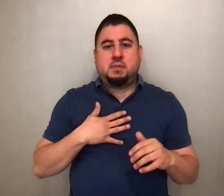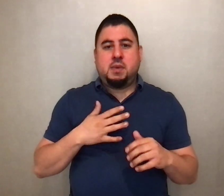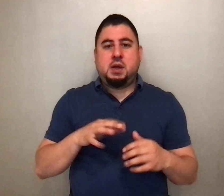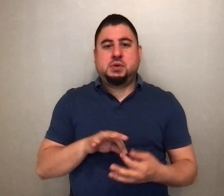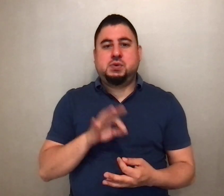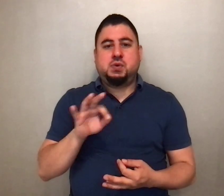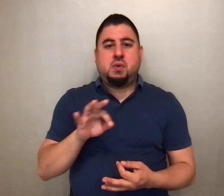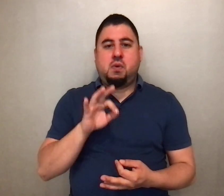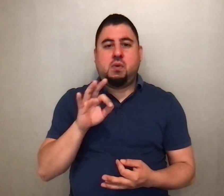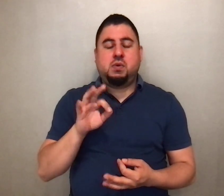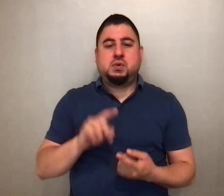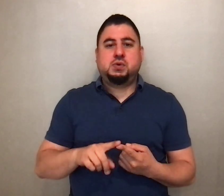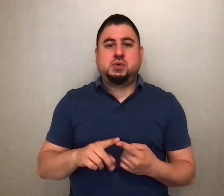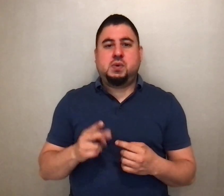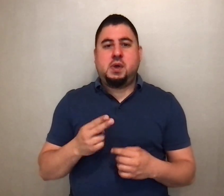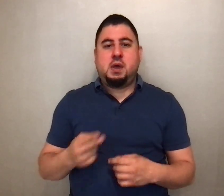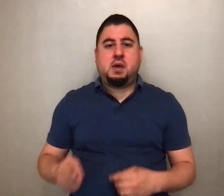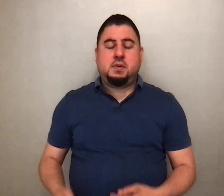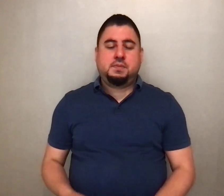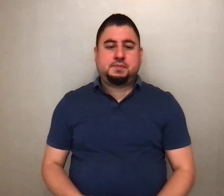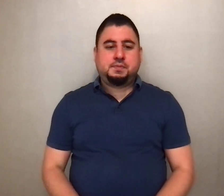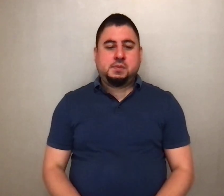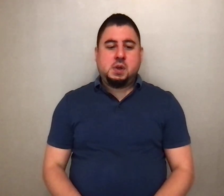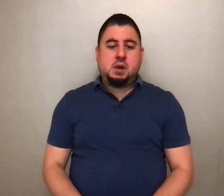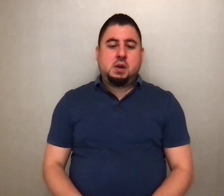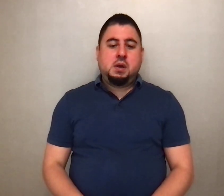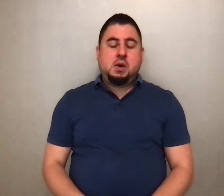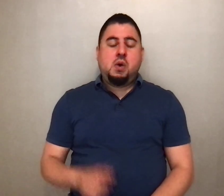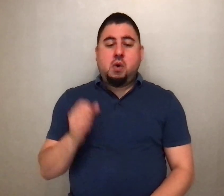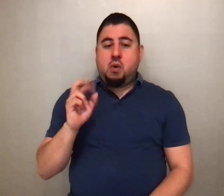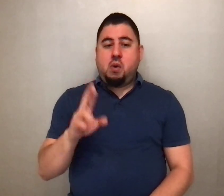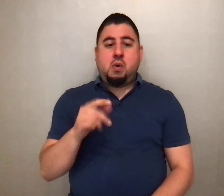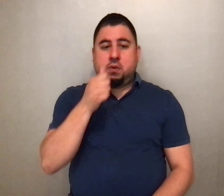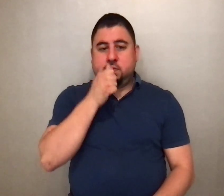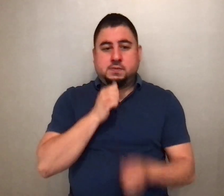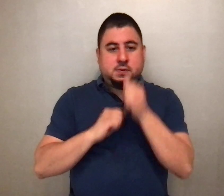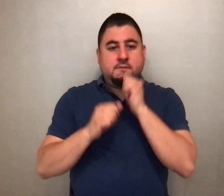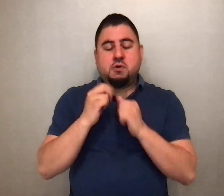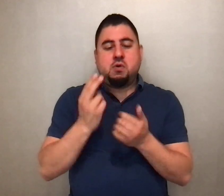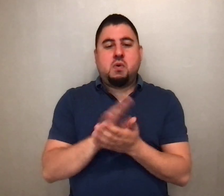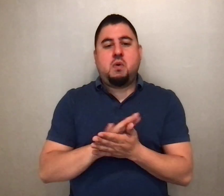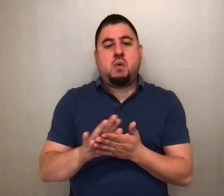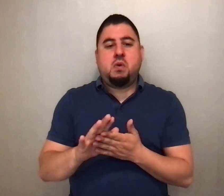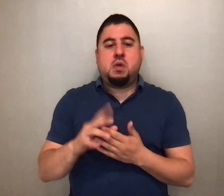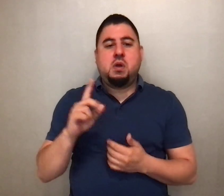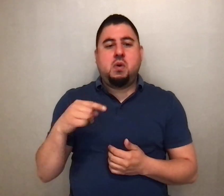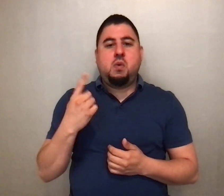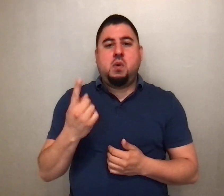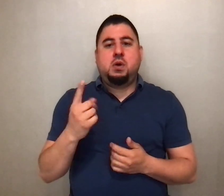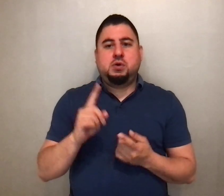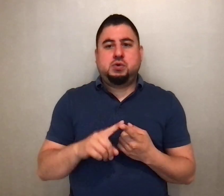to the netherworld, nor will you suffer your holy one to see corruption.